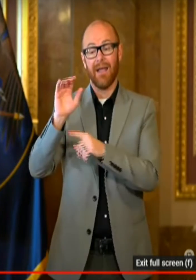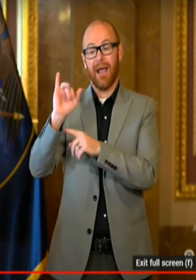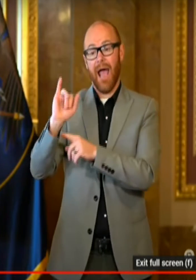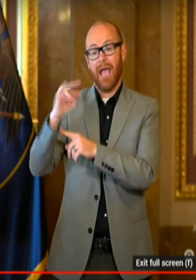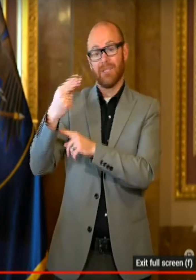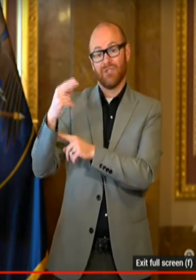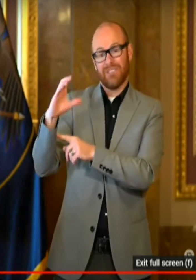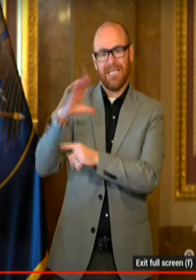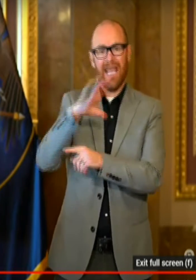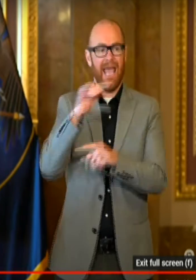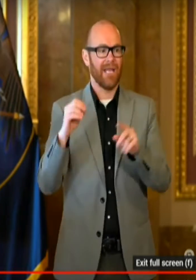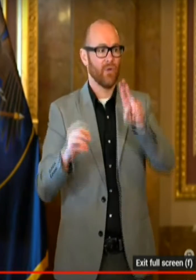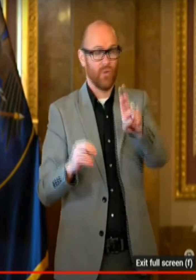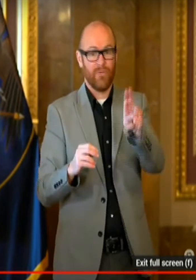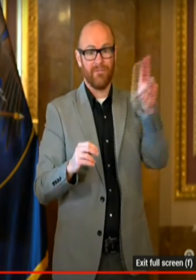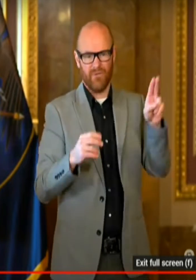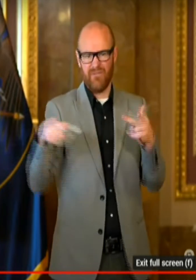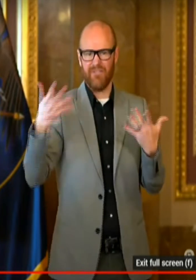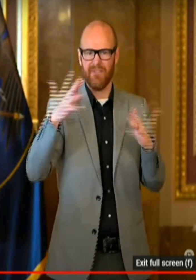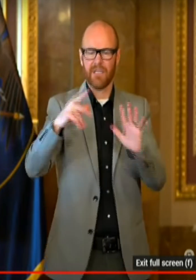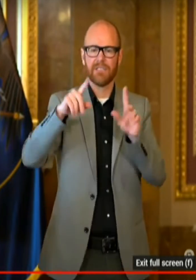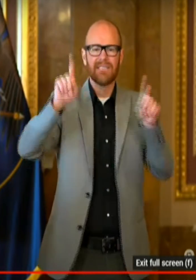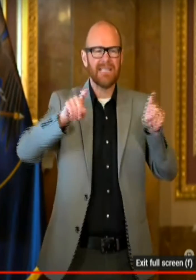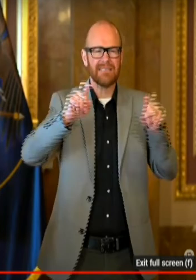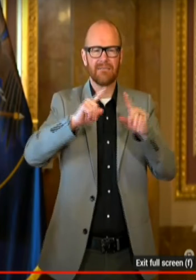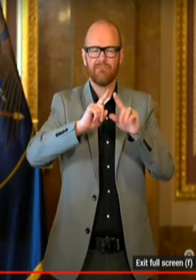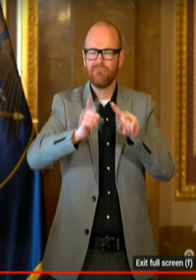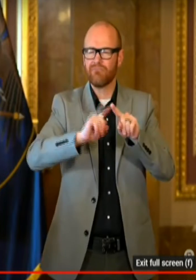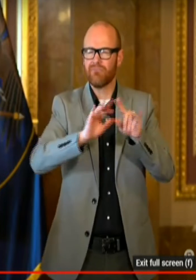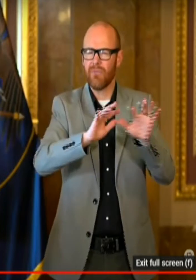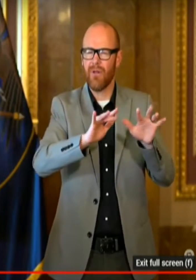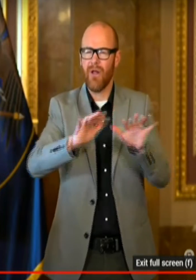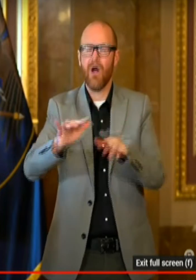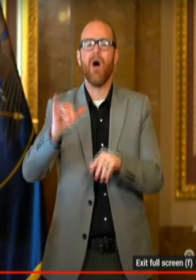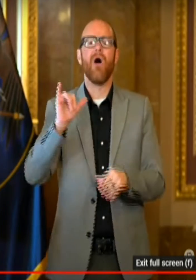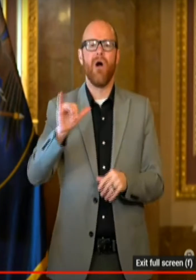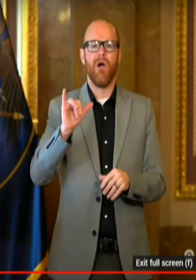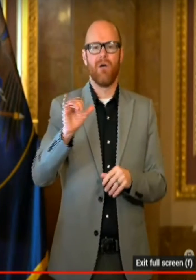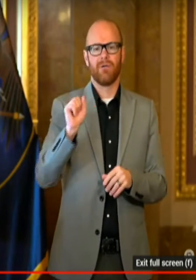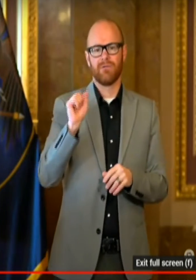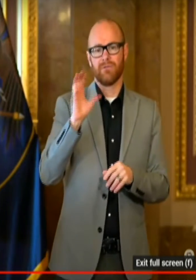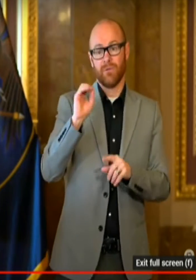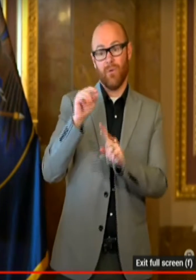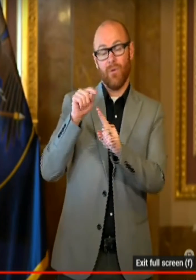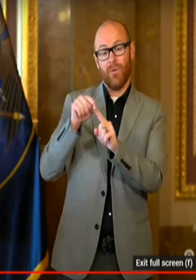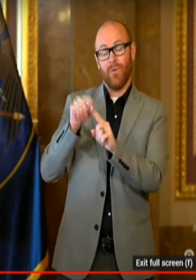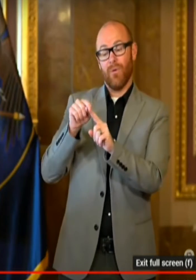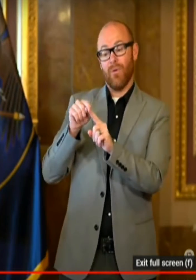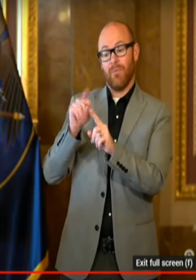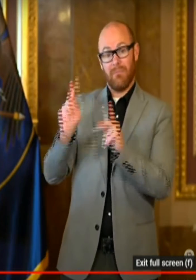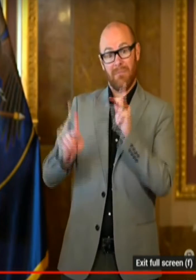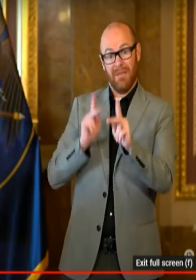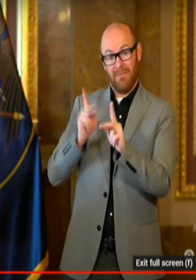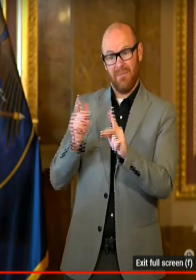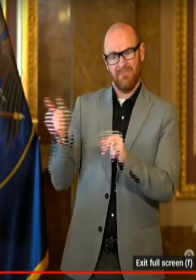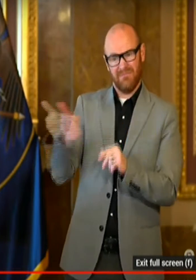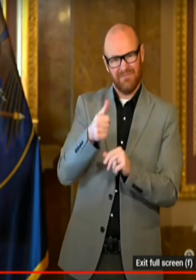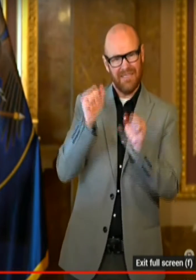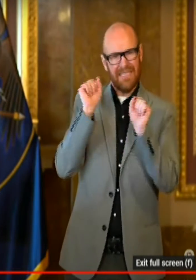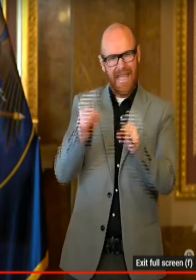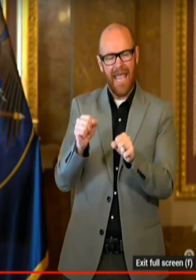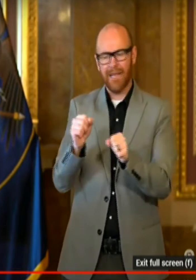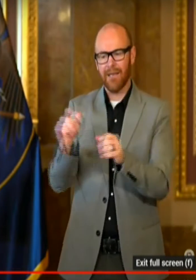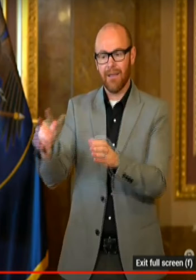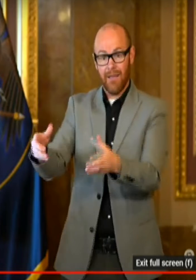area, where it's much more lightly staffed. Individuals can get a collection kit, do the collection on their own, and then be able to return